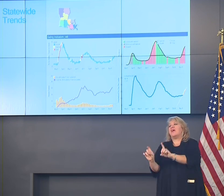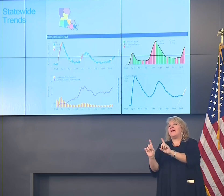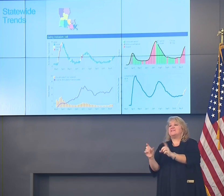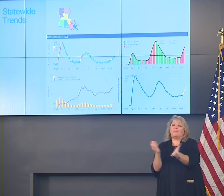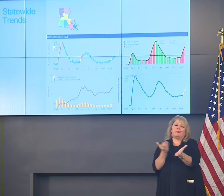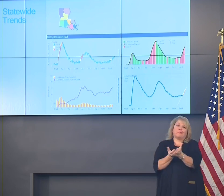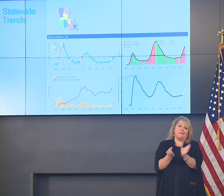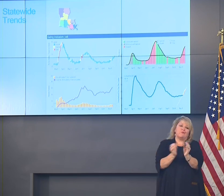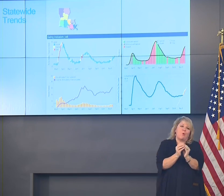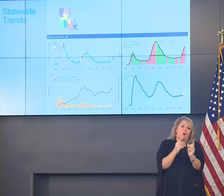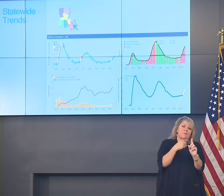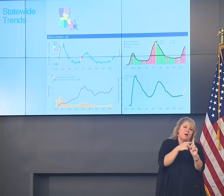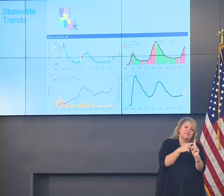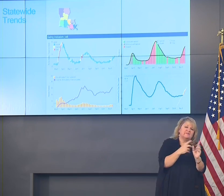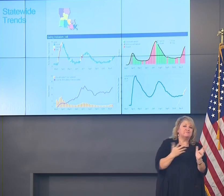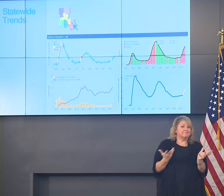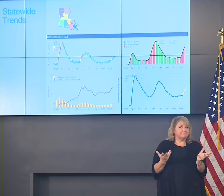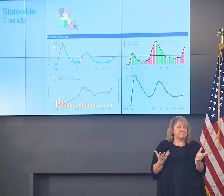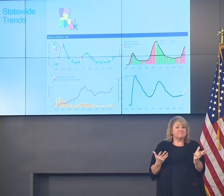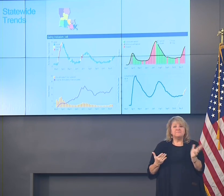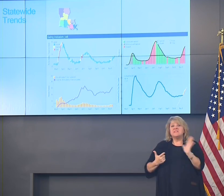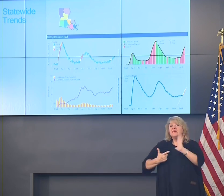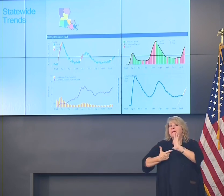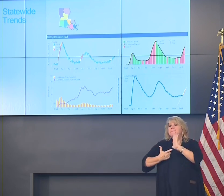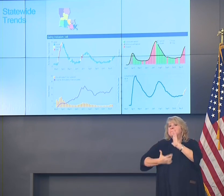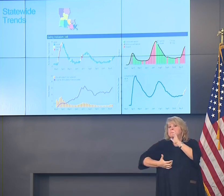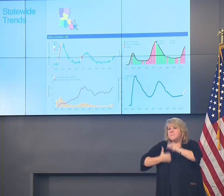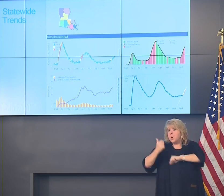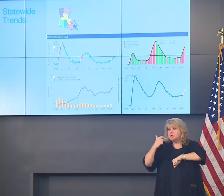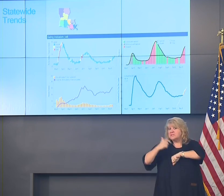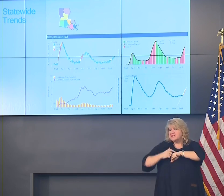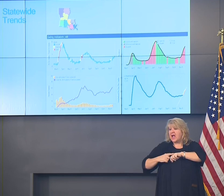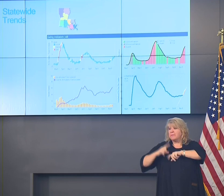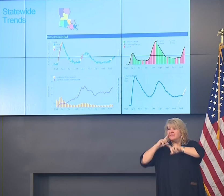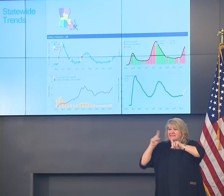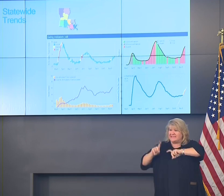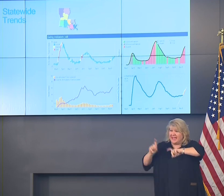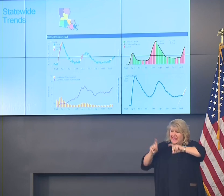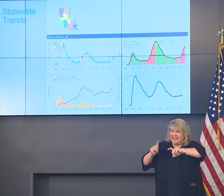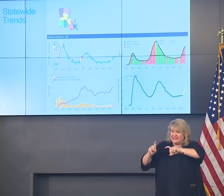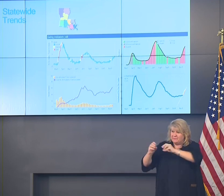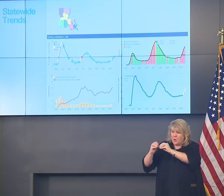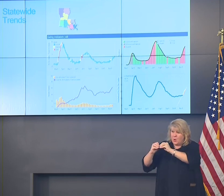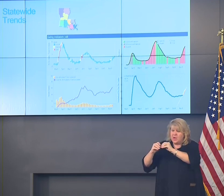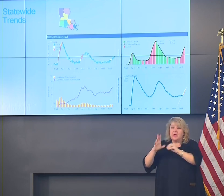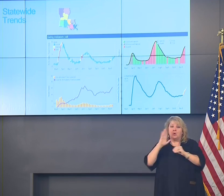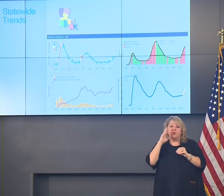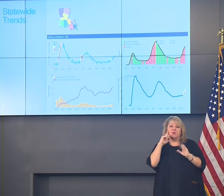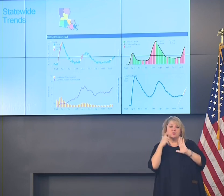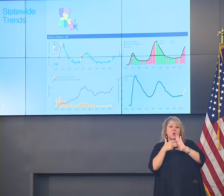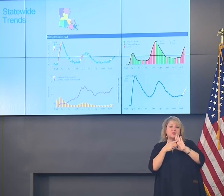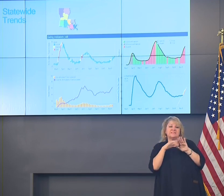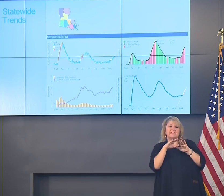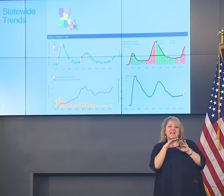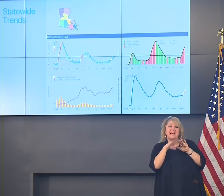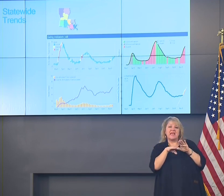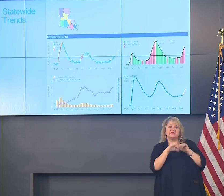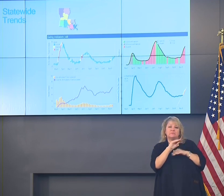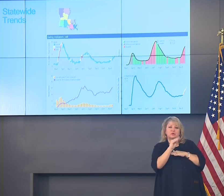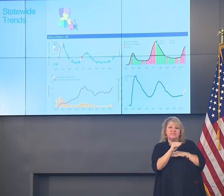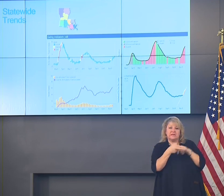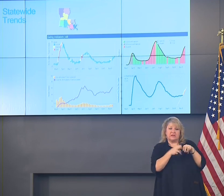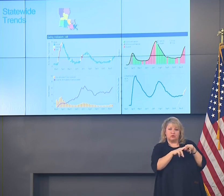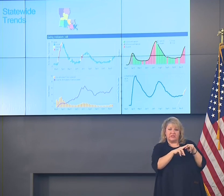In fact sometimes when you increase your testing volume you see a little bit of a decrease in percent positivity. But clearly with both testing volume going up